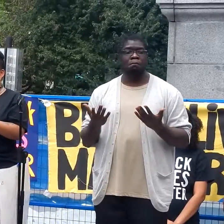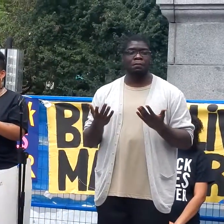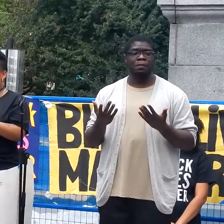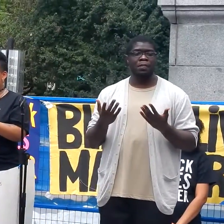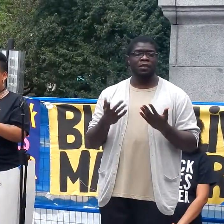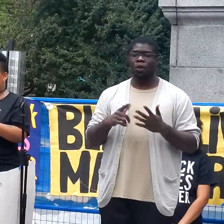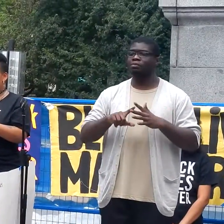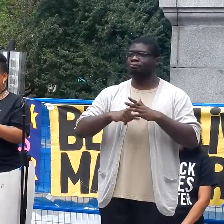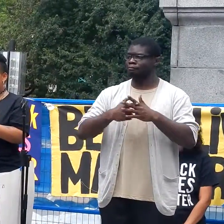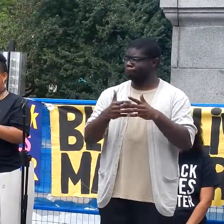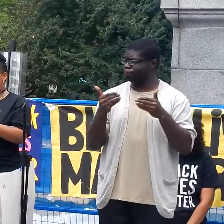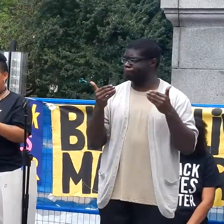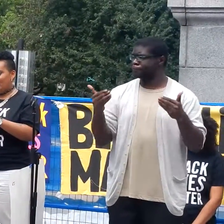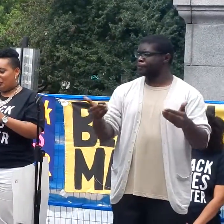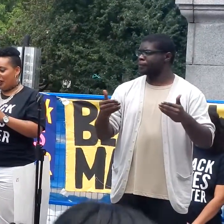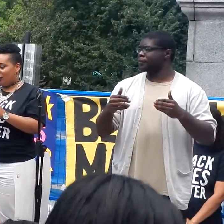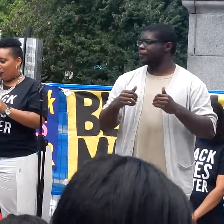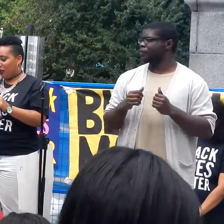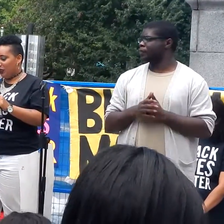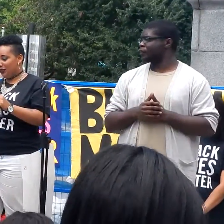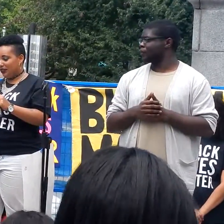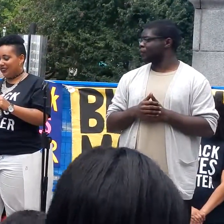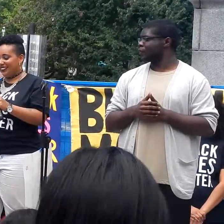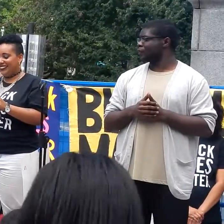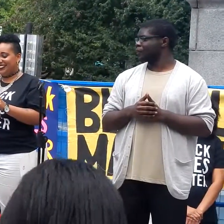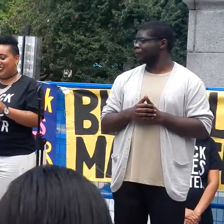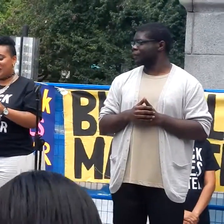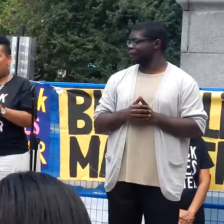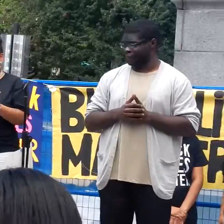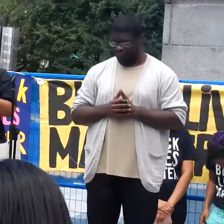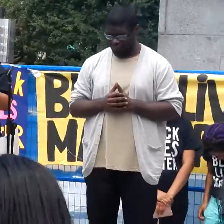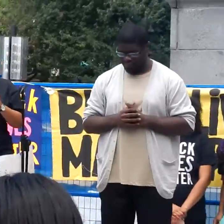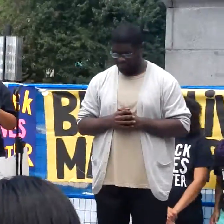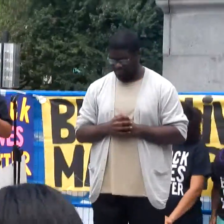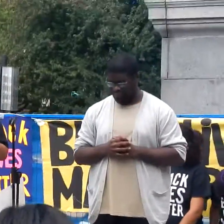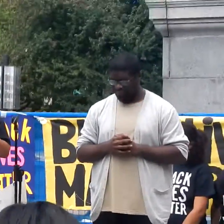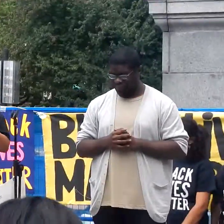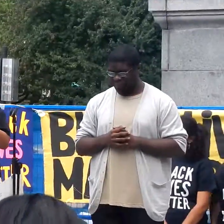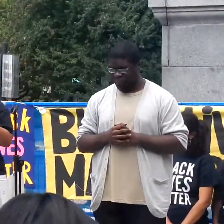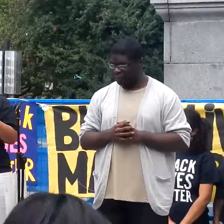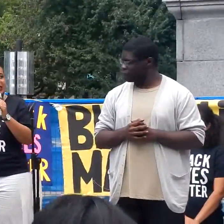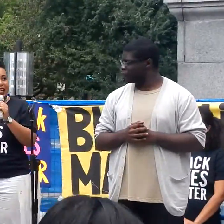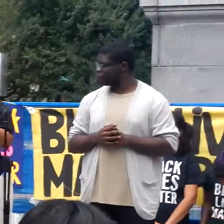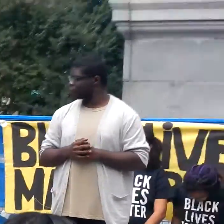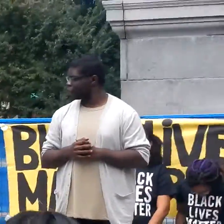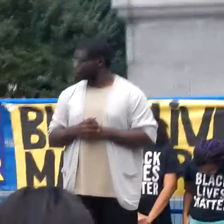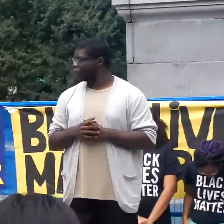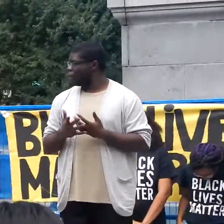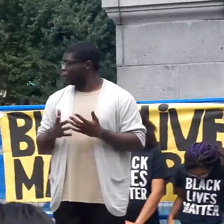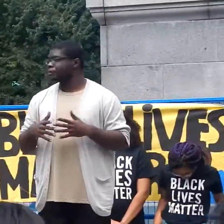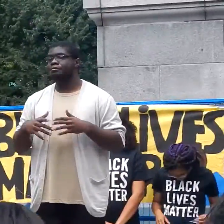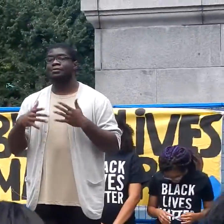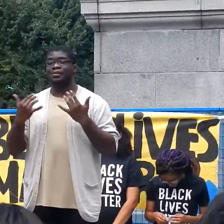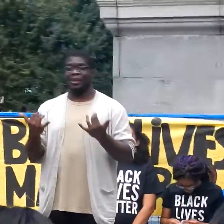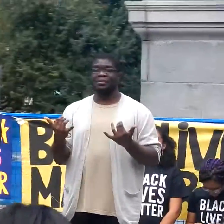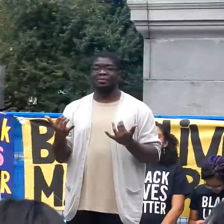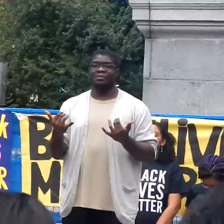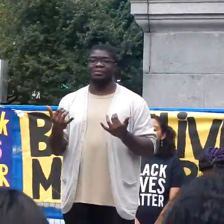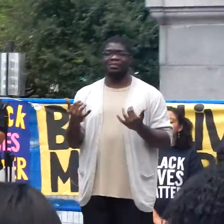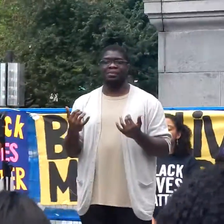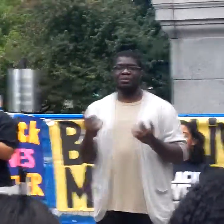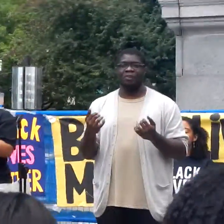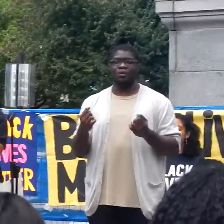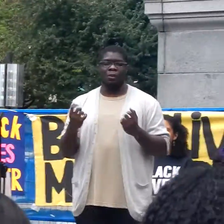gonna get started with what I wrote so today we are feeling so many